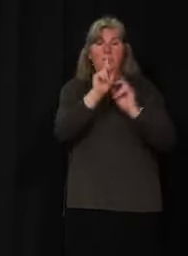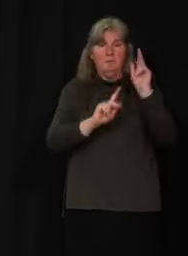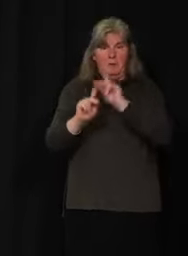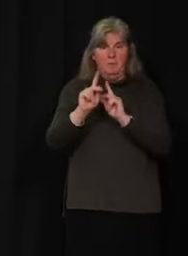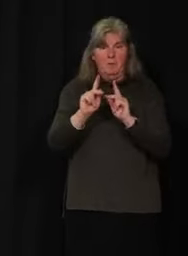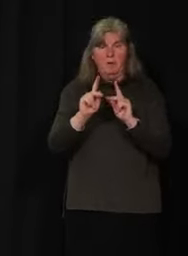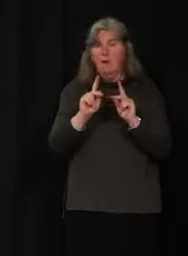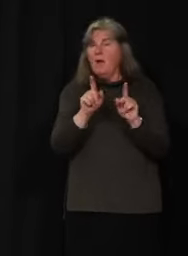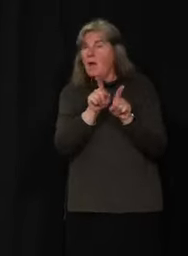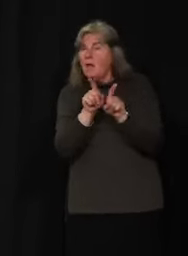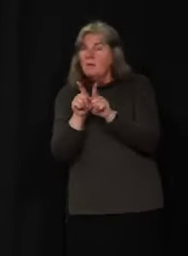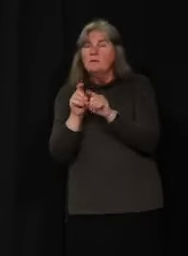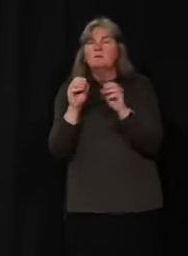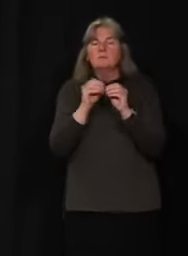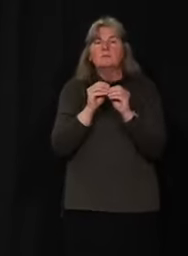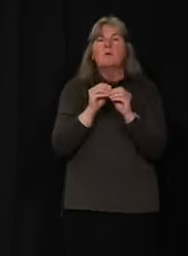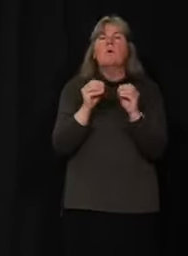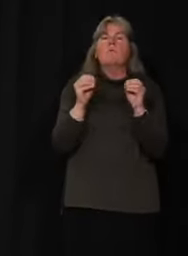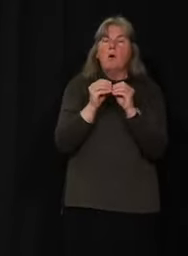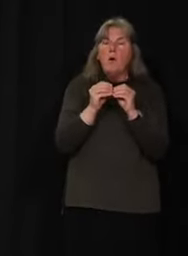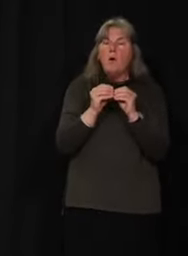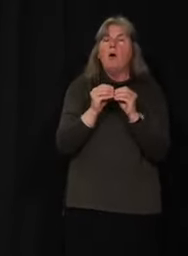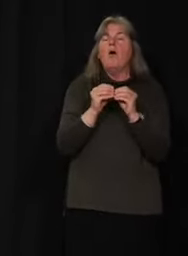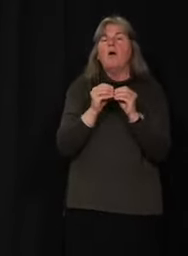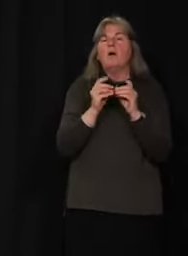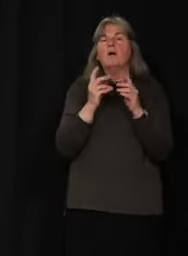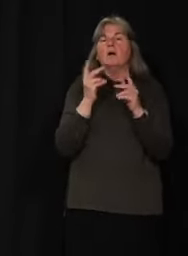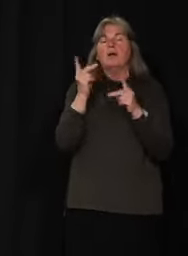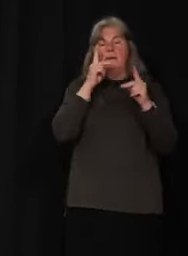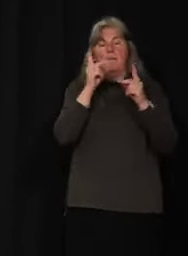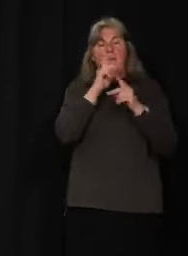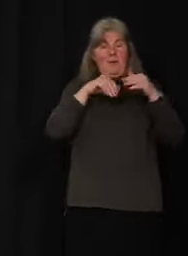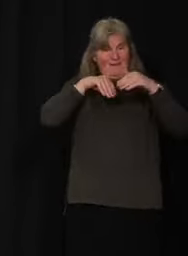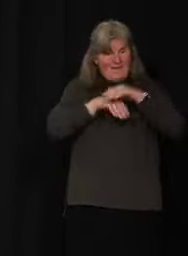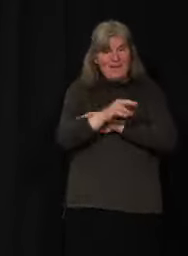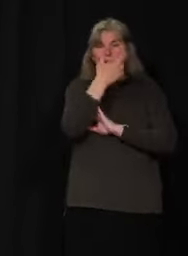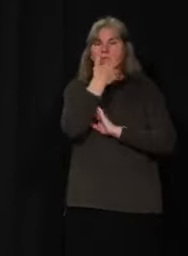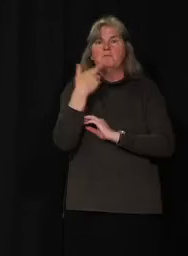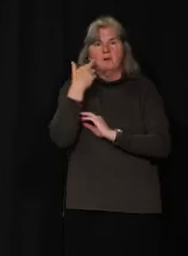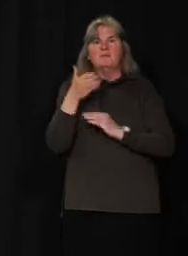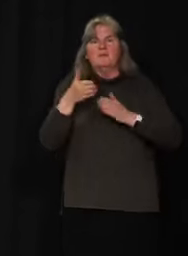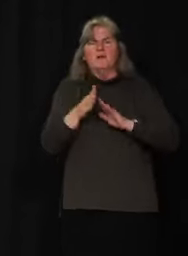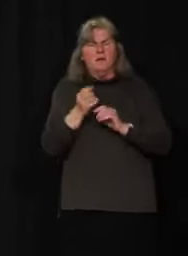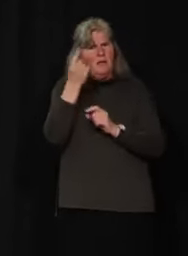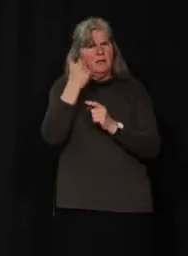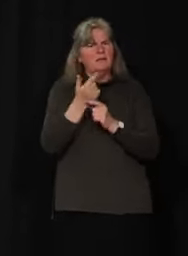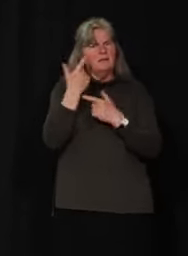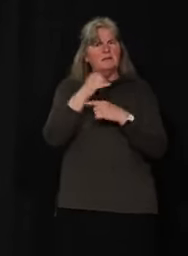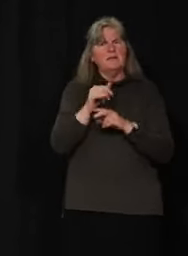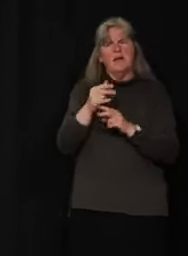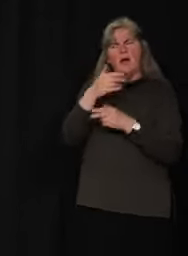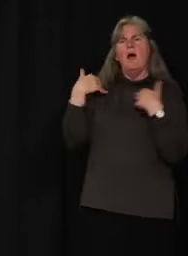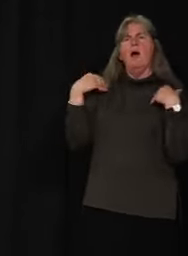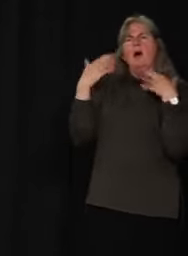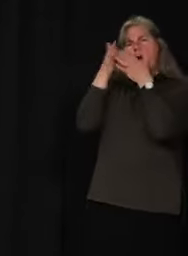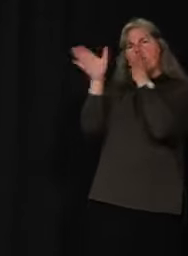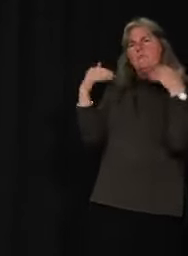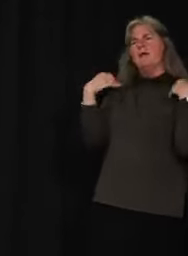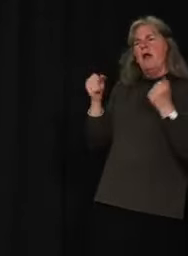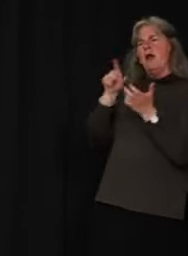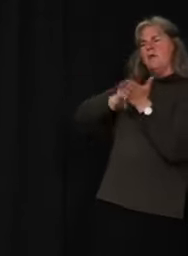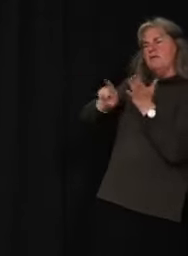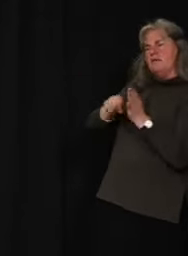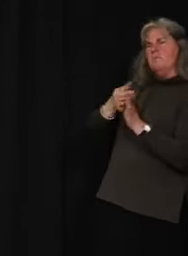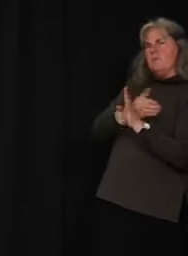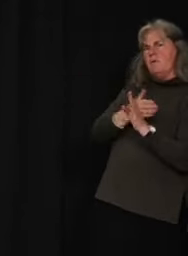and expanded dine-in capacities for restaurants based upon public health assessments. As we continue to monitor the